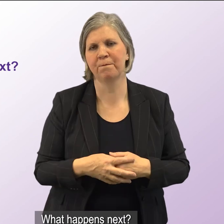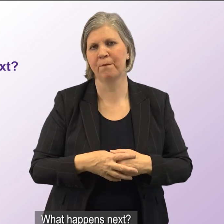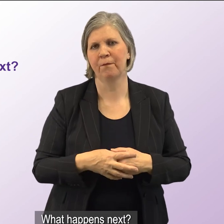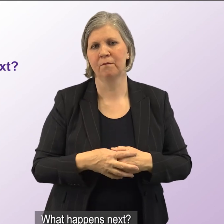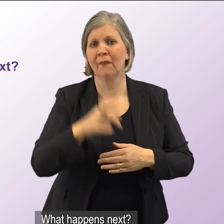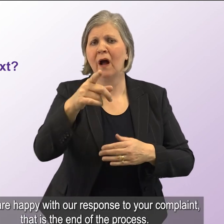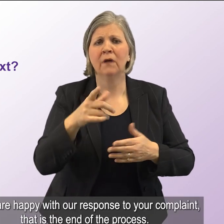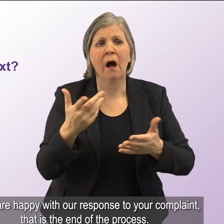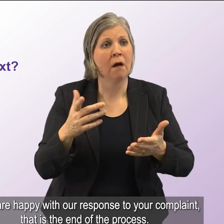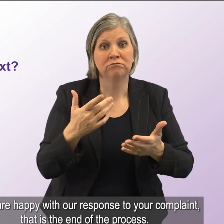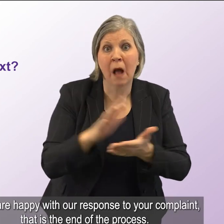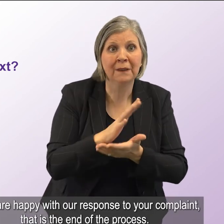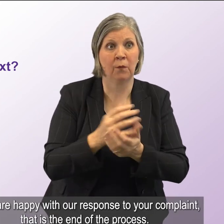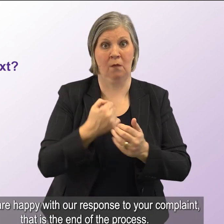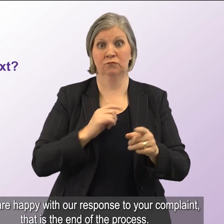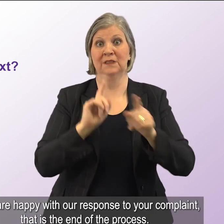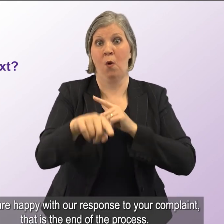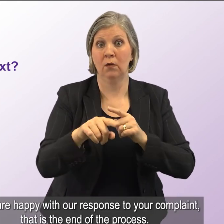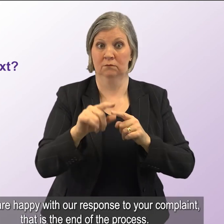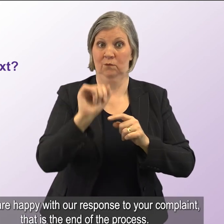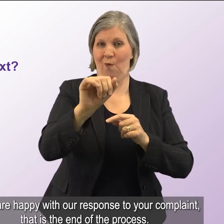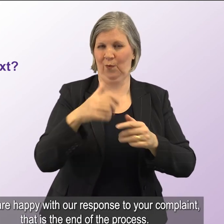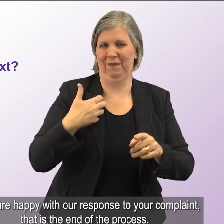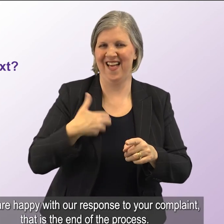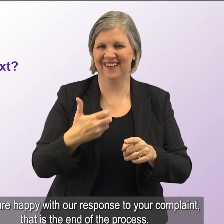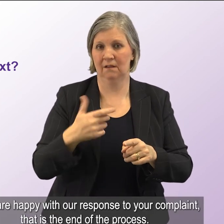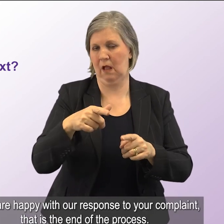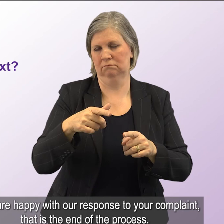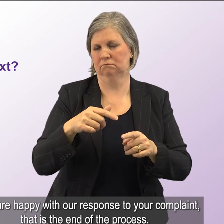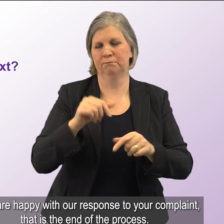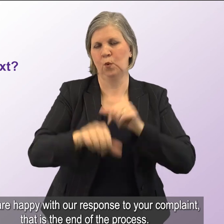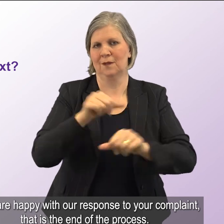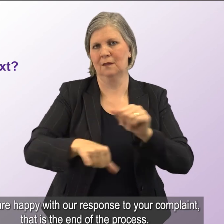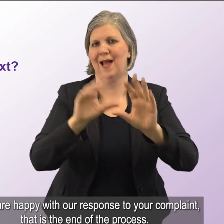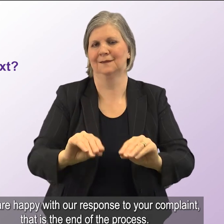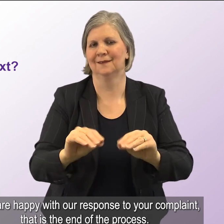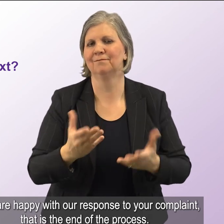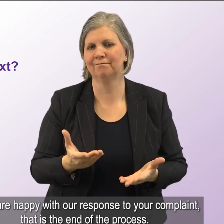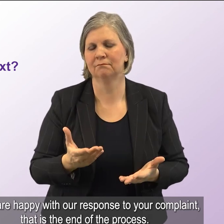What happens next? If you are happy with our response to your complaint, that is the end of the process.